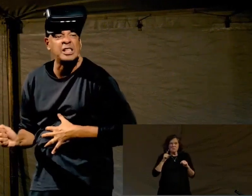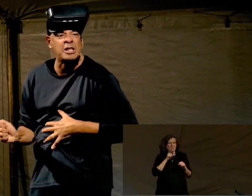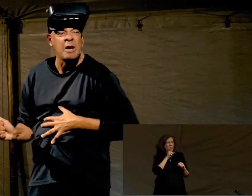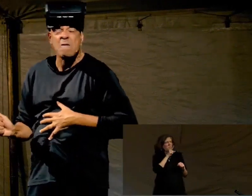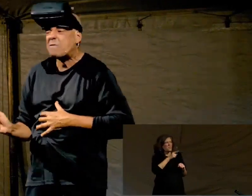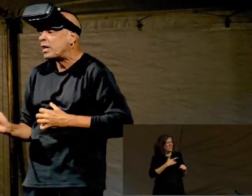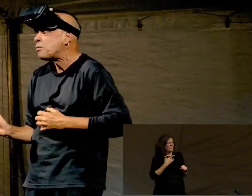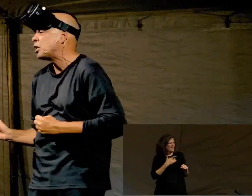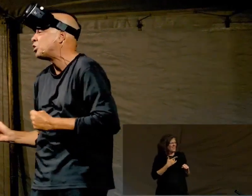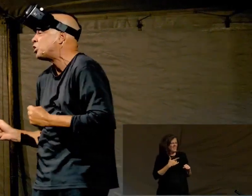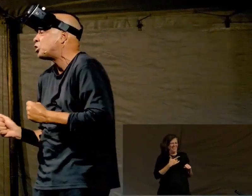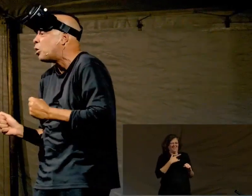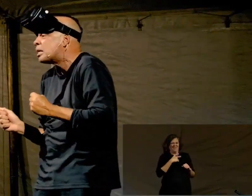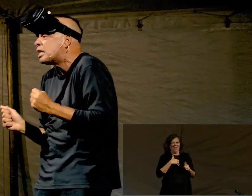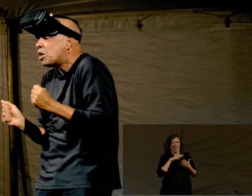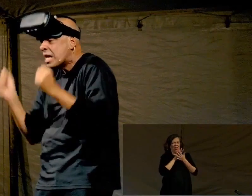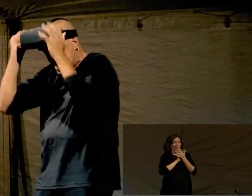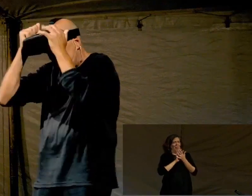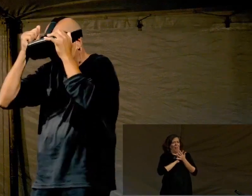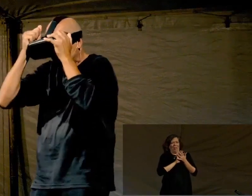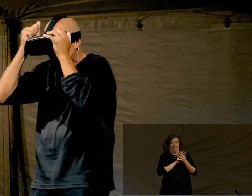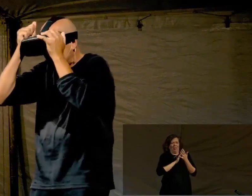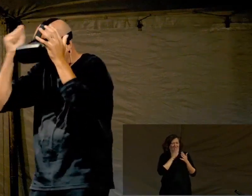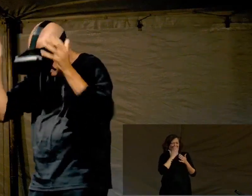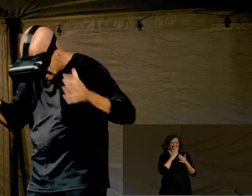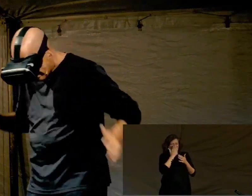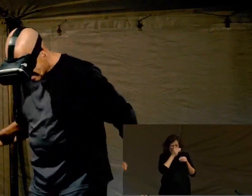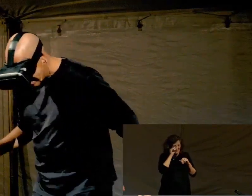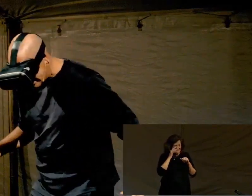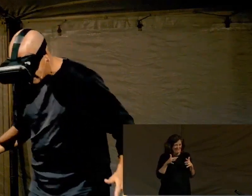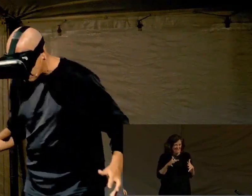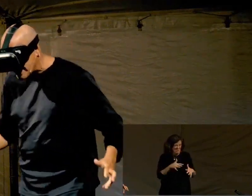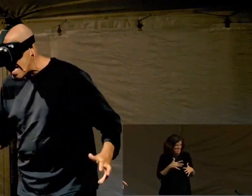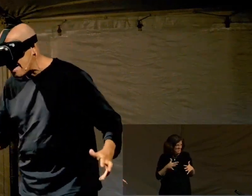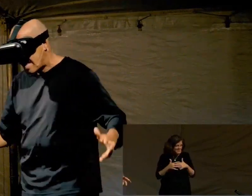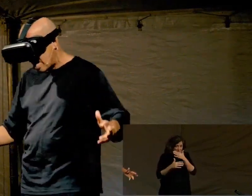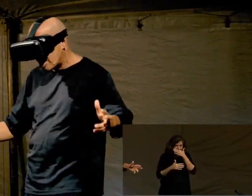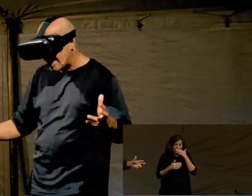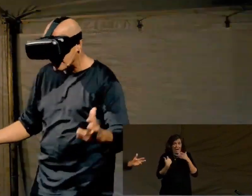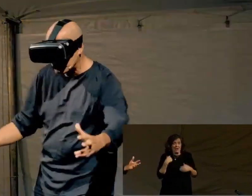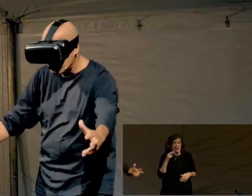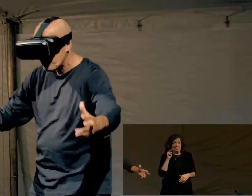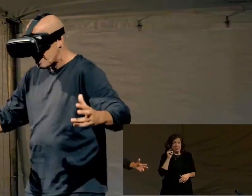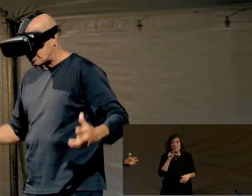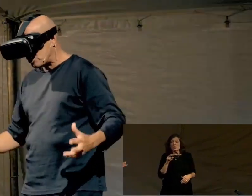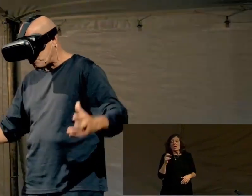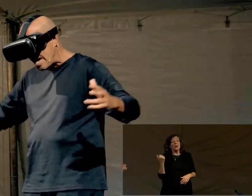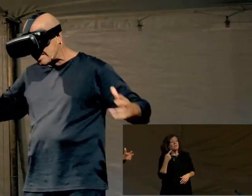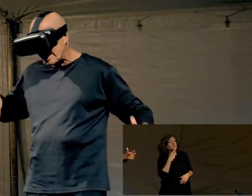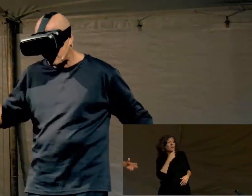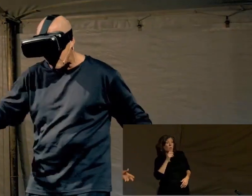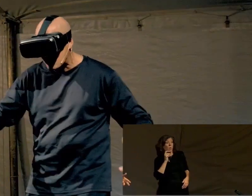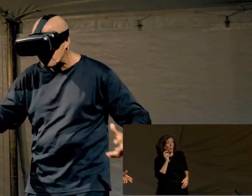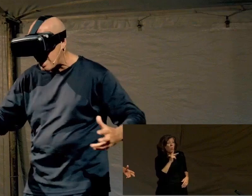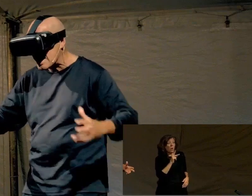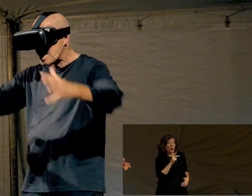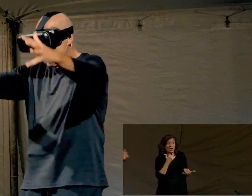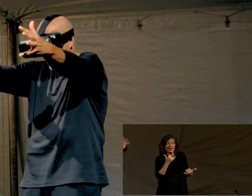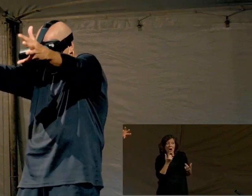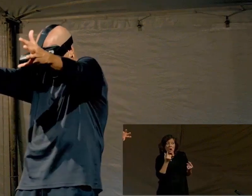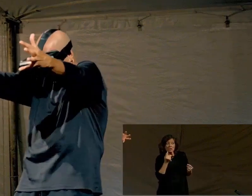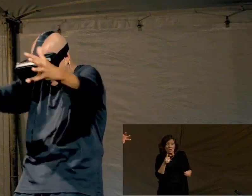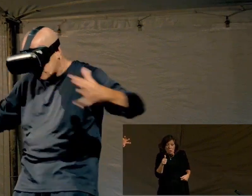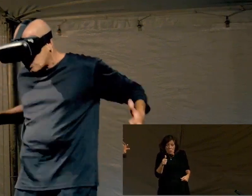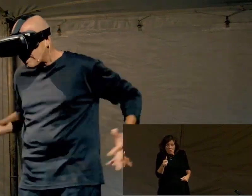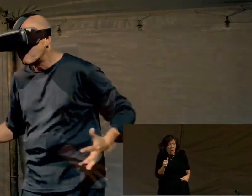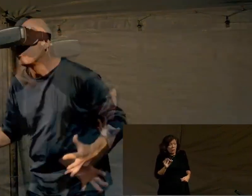had that fuzzy feeling in my stomach, you know. And I'm just looking. And he's like, okay. All you got to do is press that forward button,